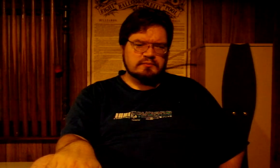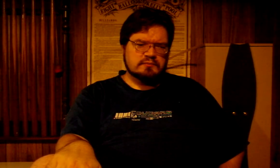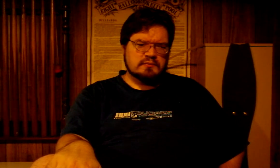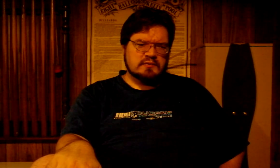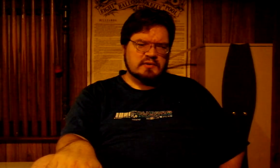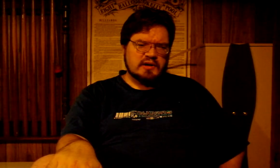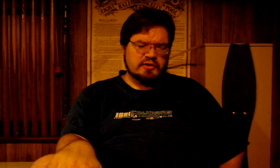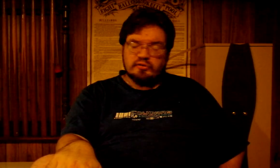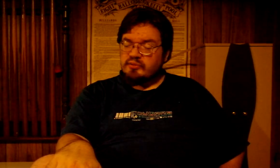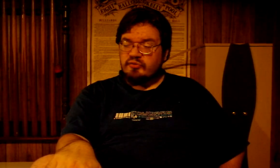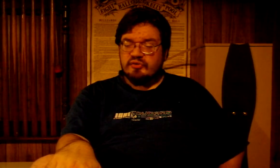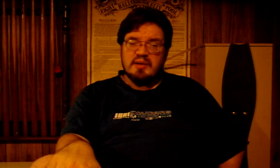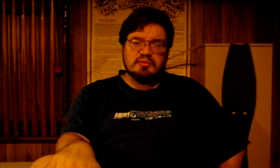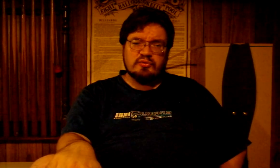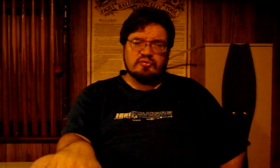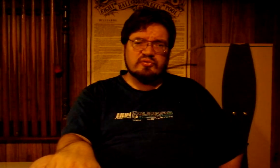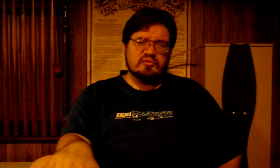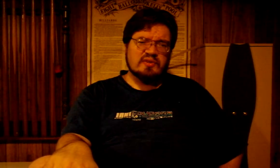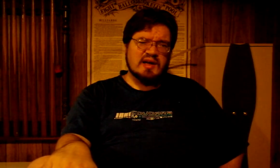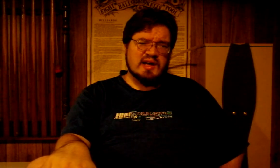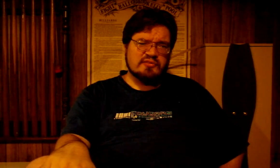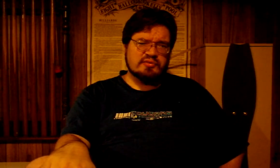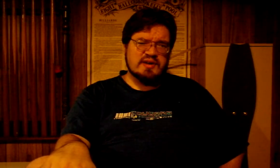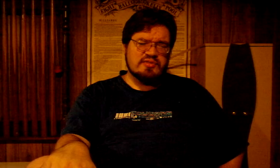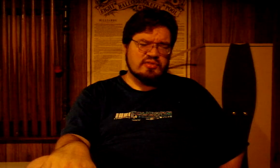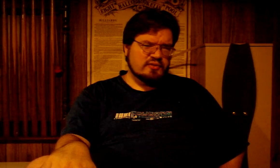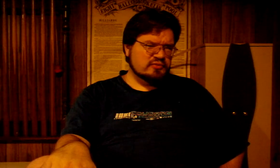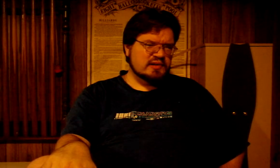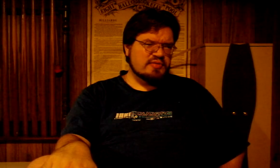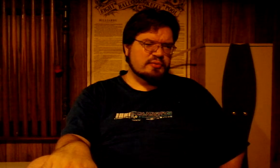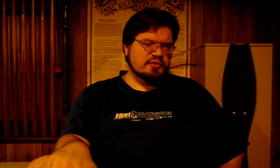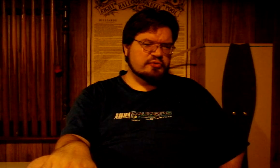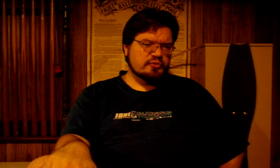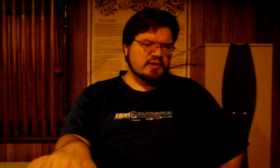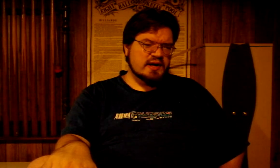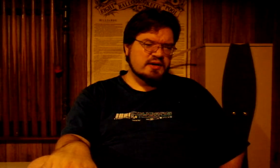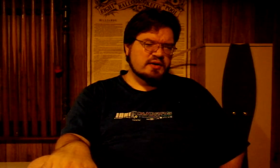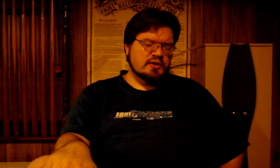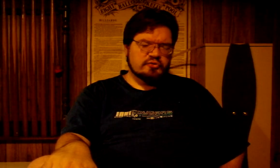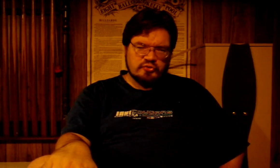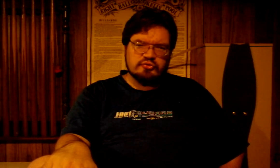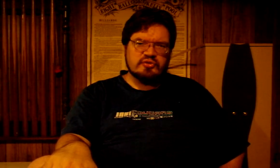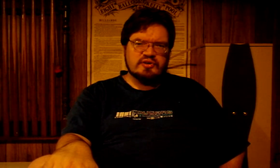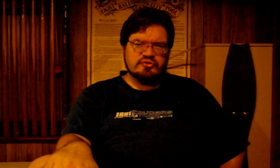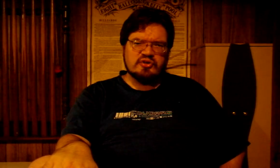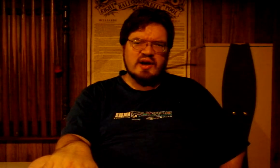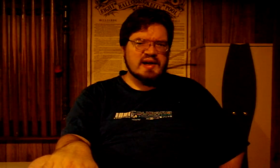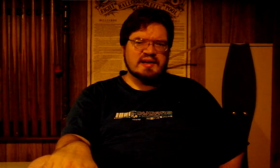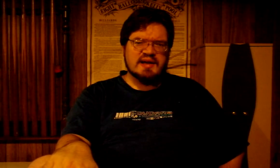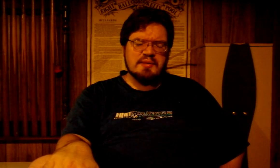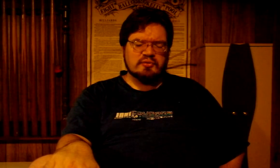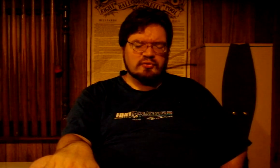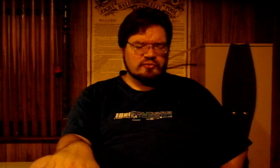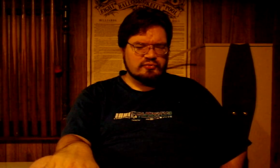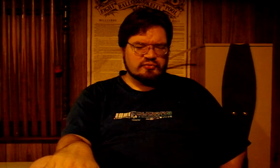An anonymous capital-free philanthropist or a socially shy capital-free